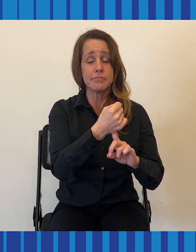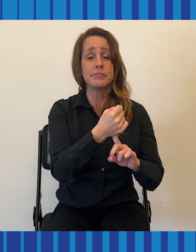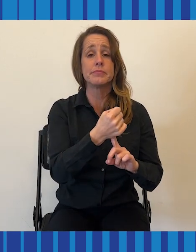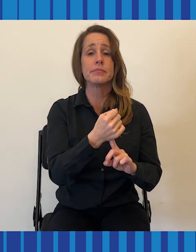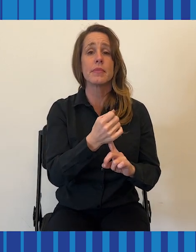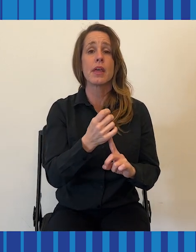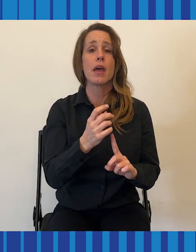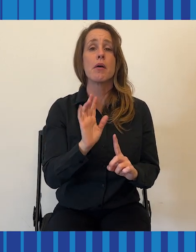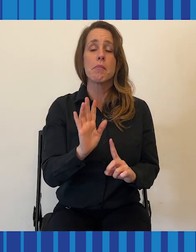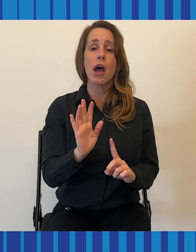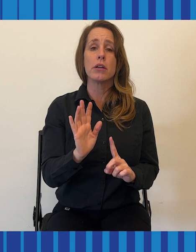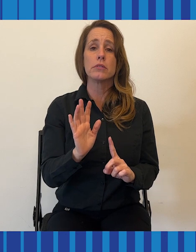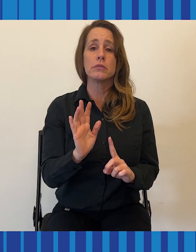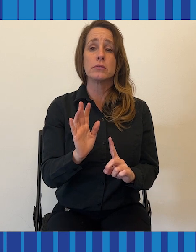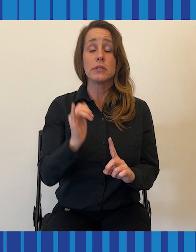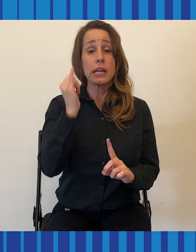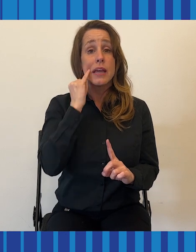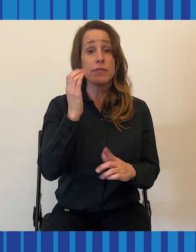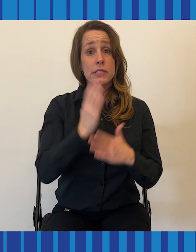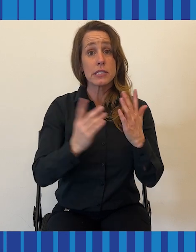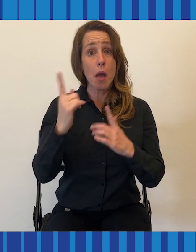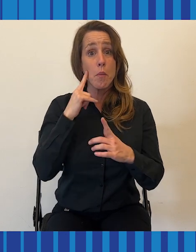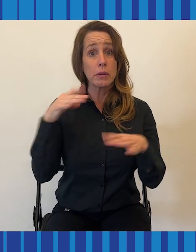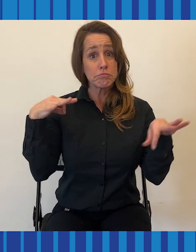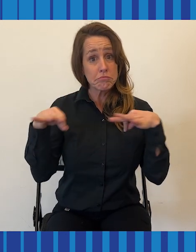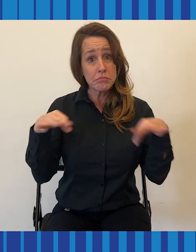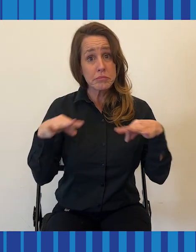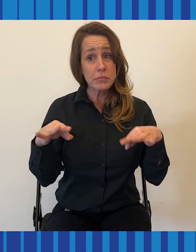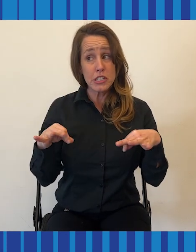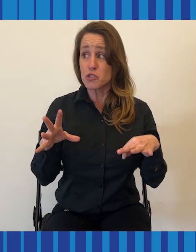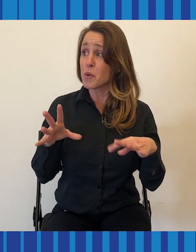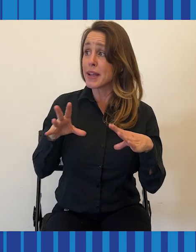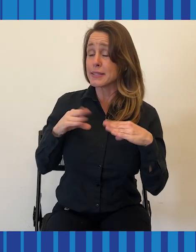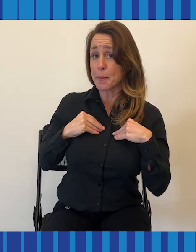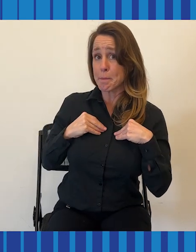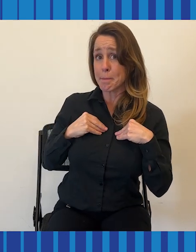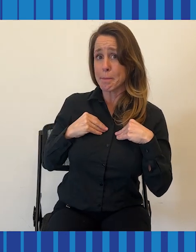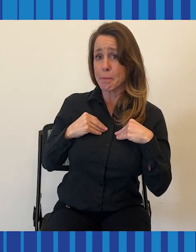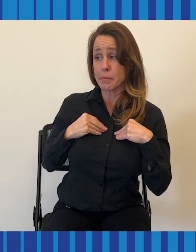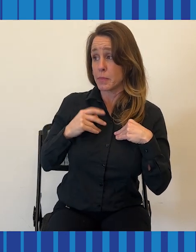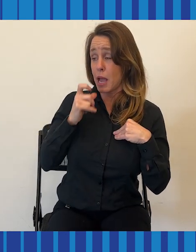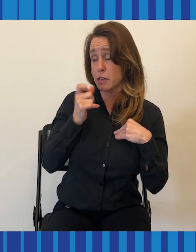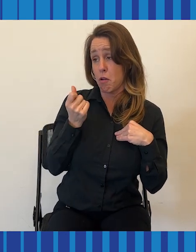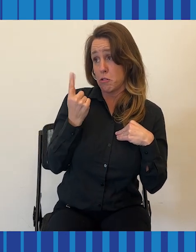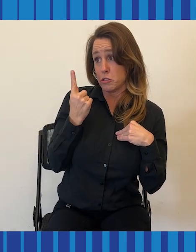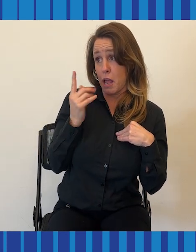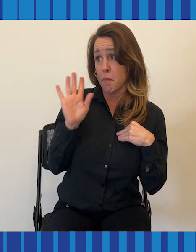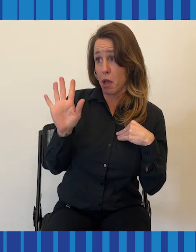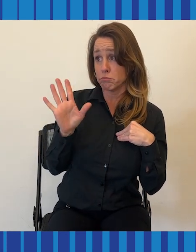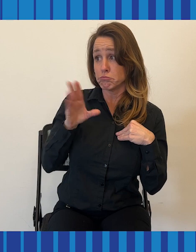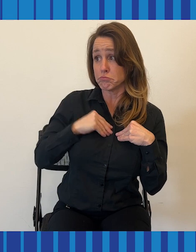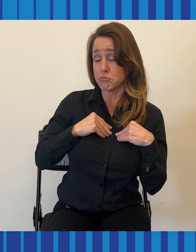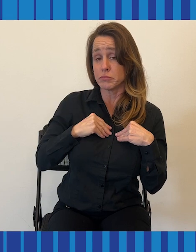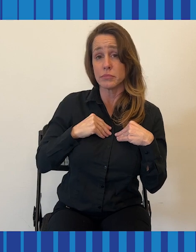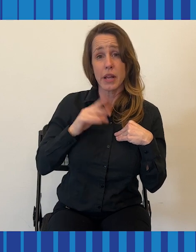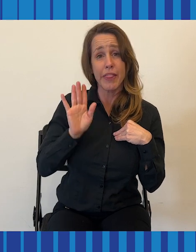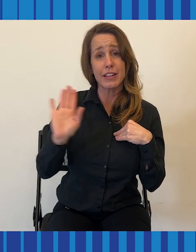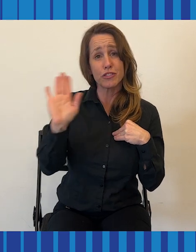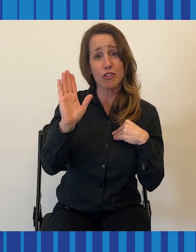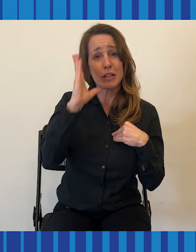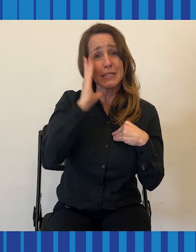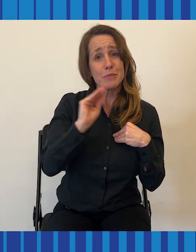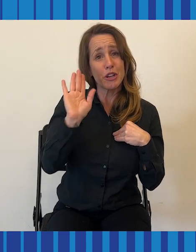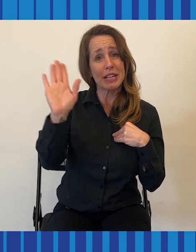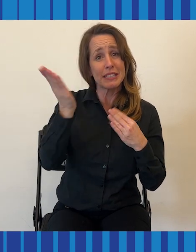how it affects us. But just to accept that when what somebody says about their personal experience, even if you can't relate to it, just